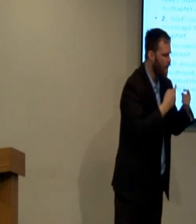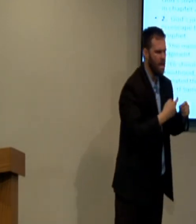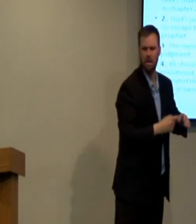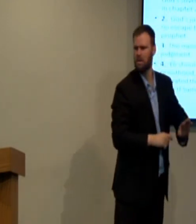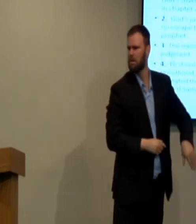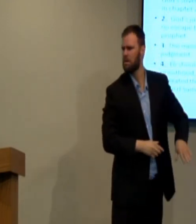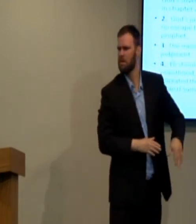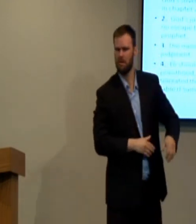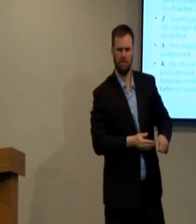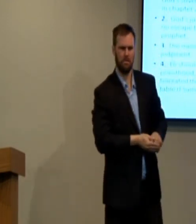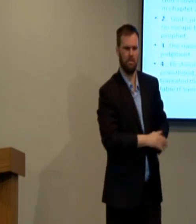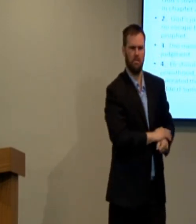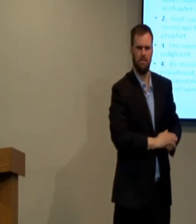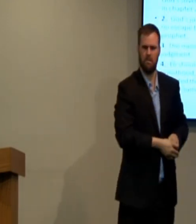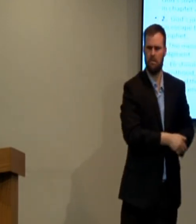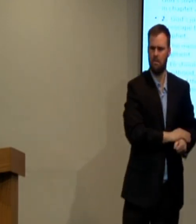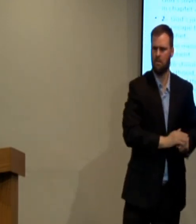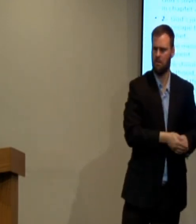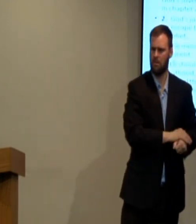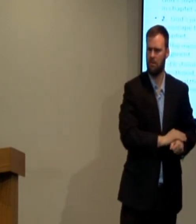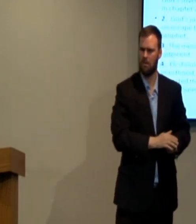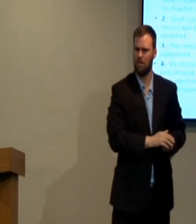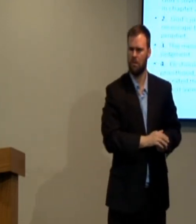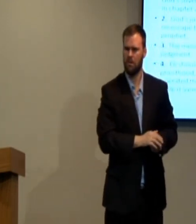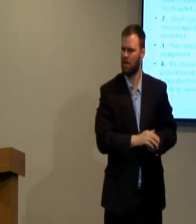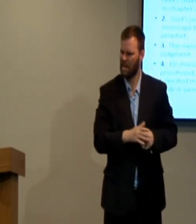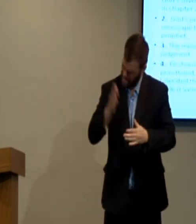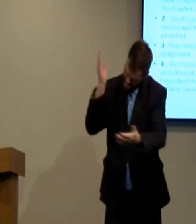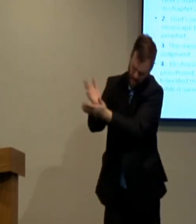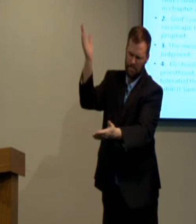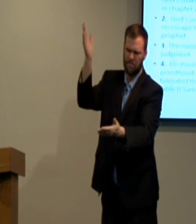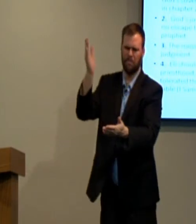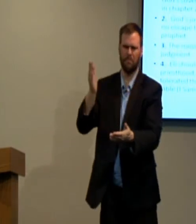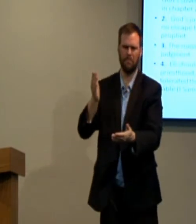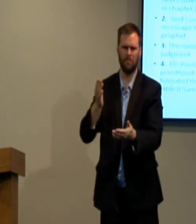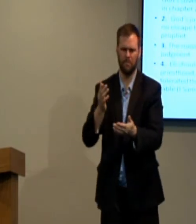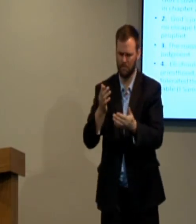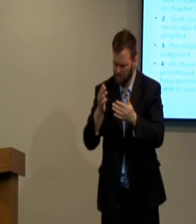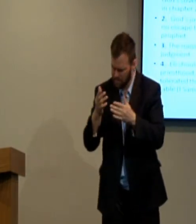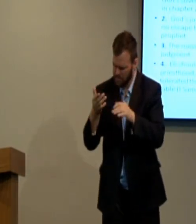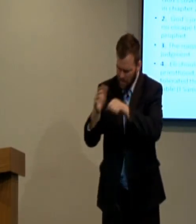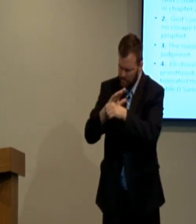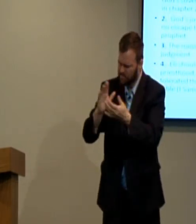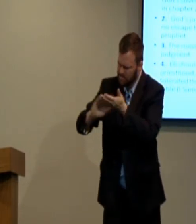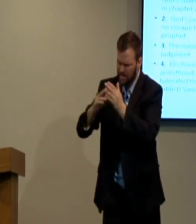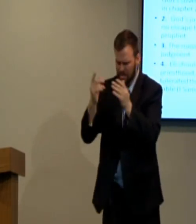You see Christians in the church that hide their sin and cover their sins. We've got to stop it.